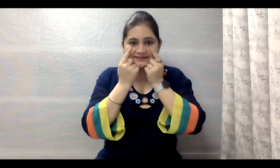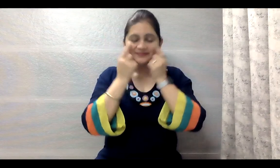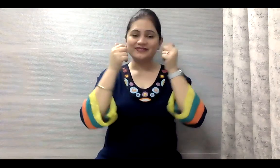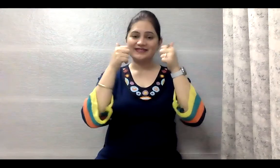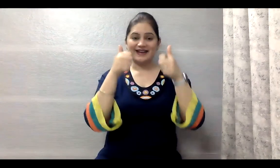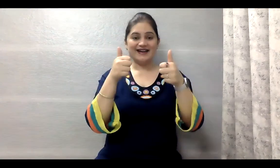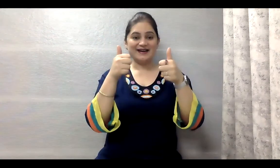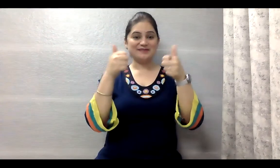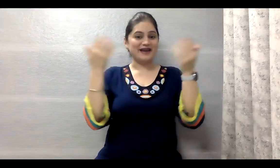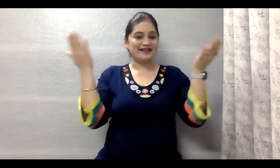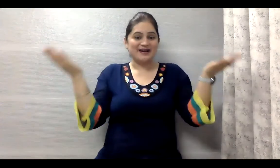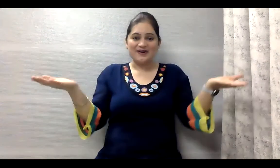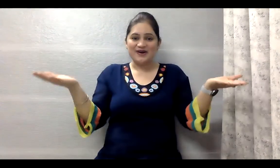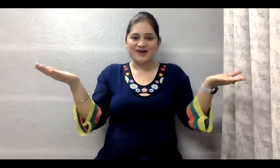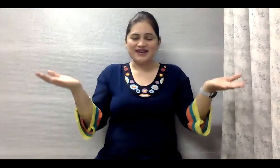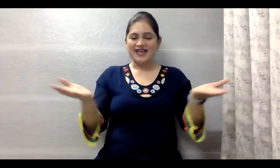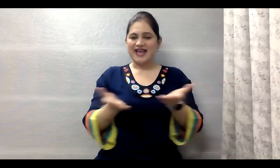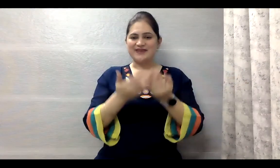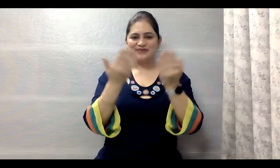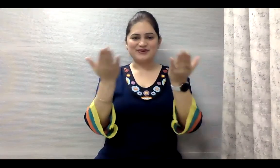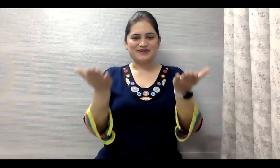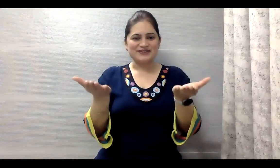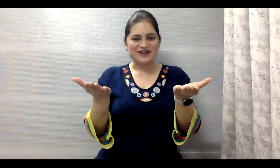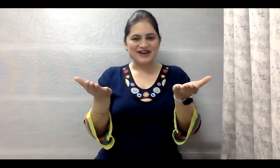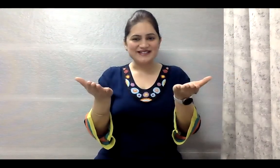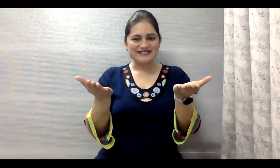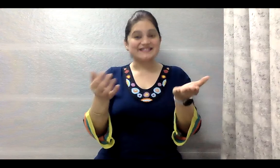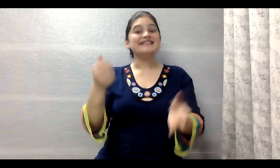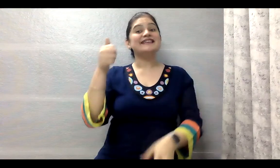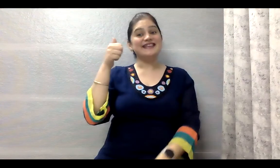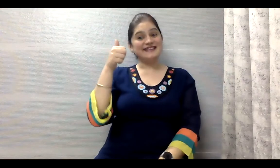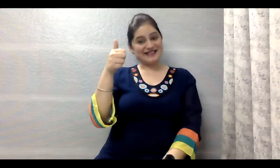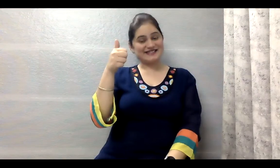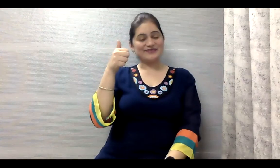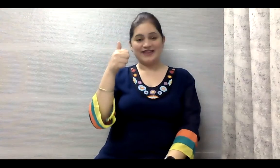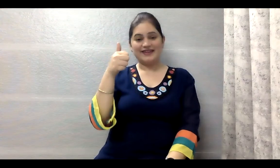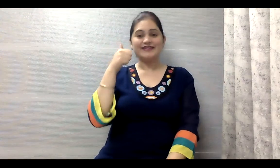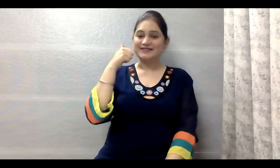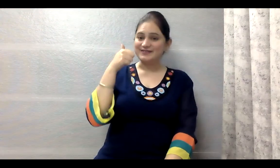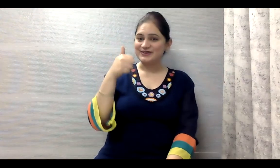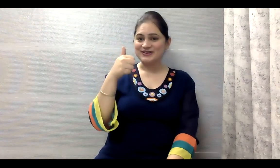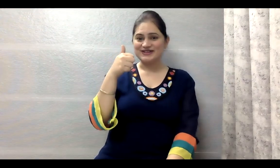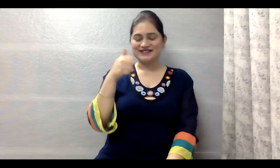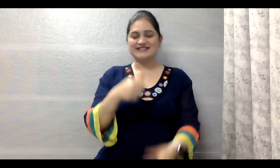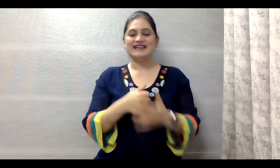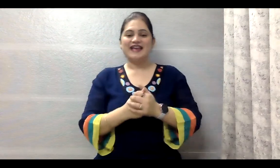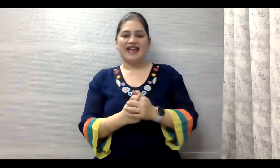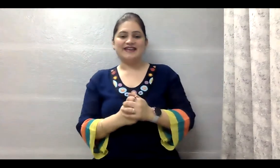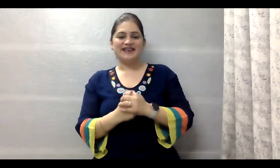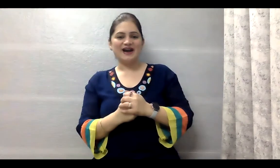yeah mine are on and what about yours yes very good and now